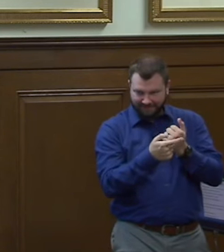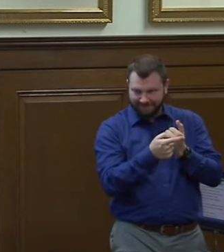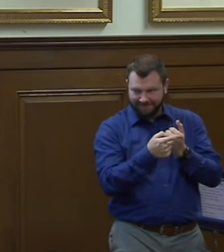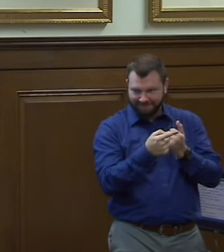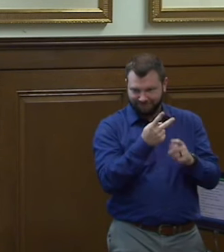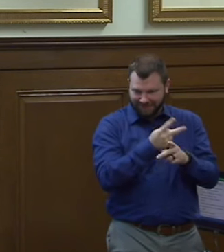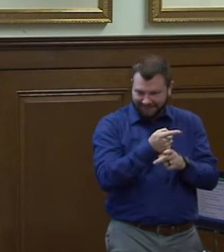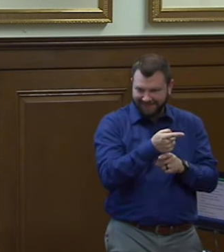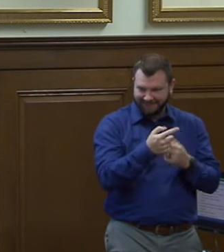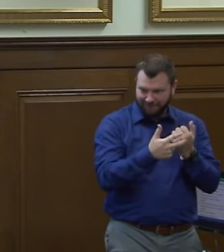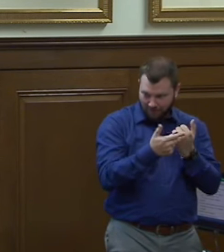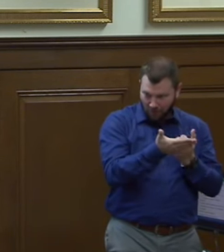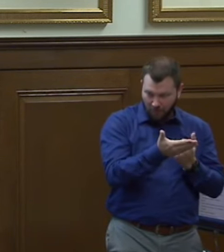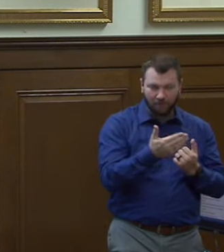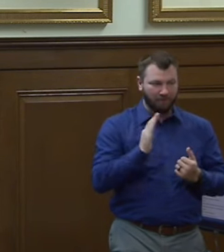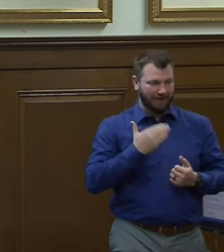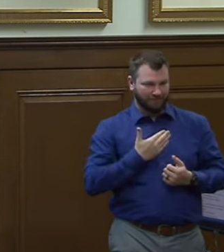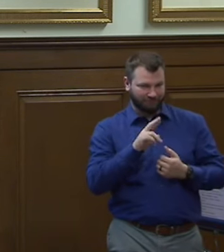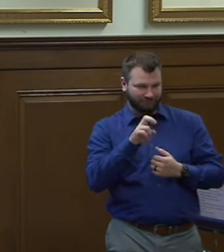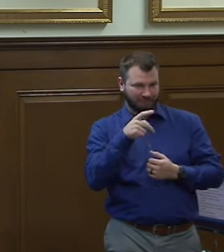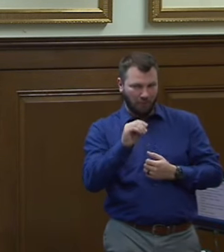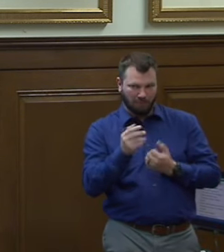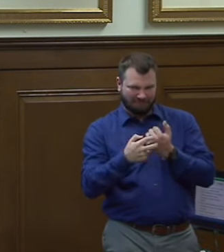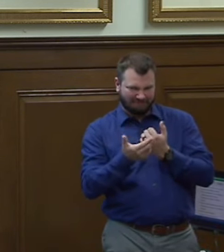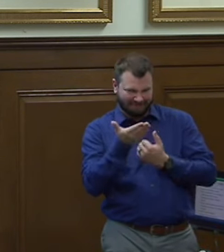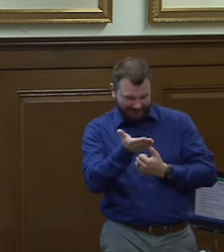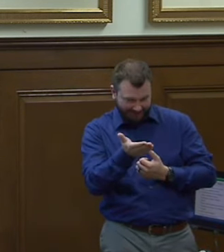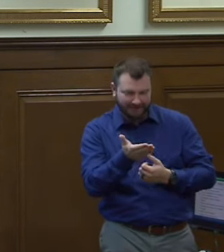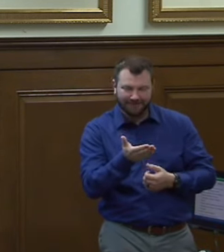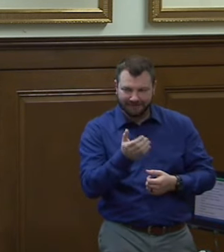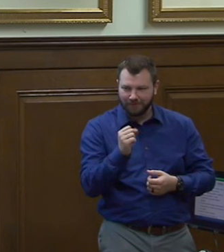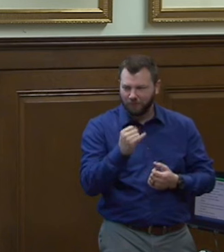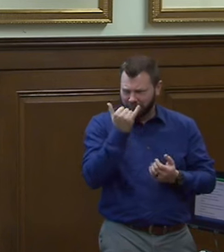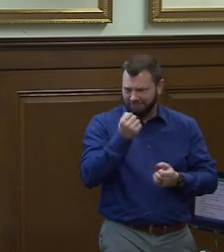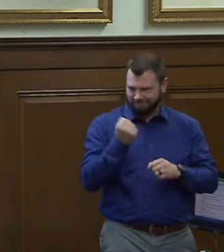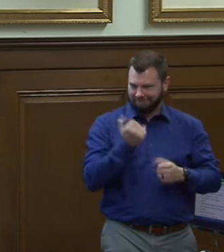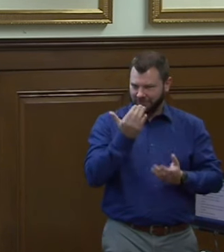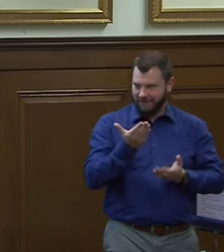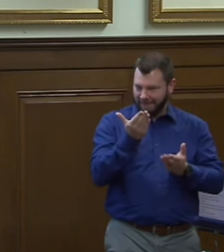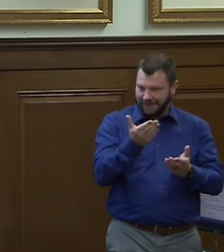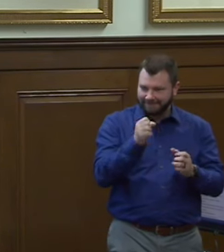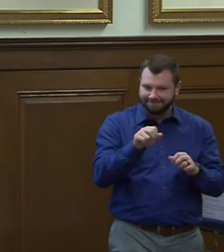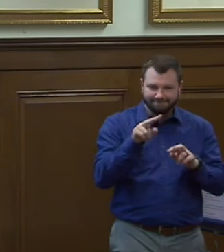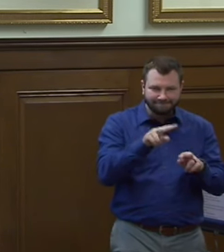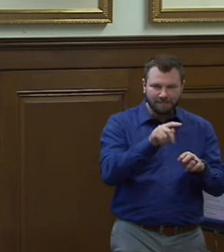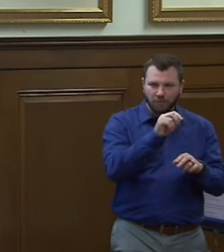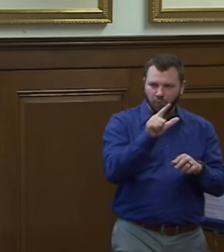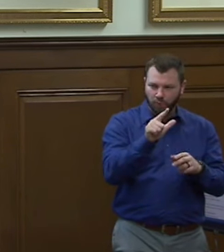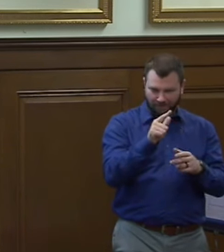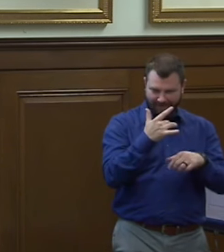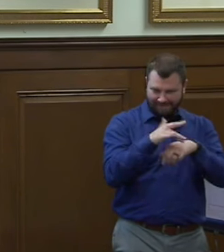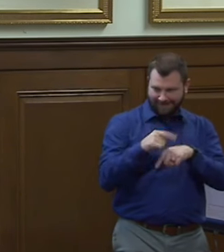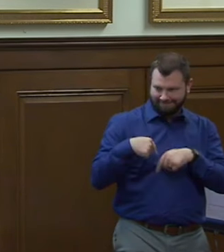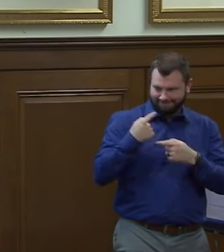are where our repo is so i'd highly recommend looking at the tools that nara has made available